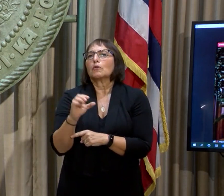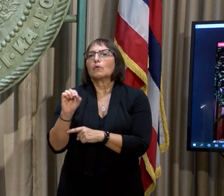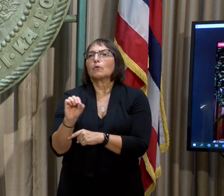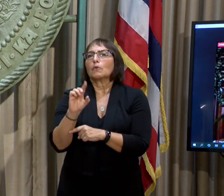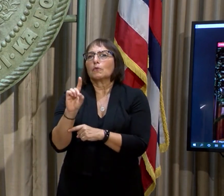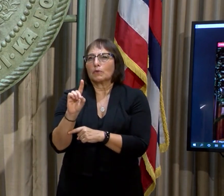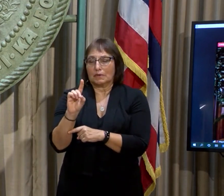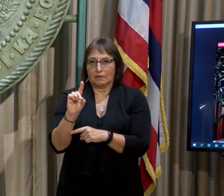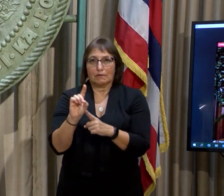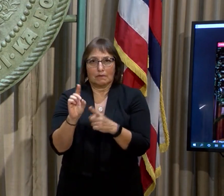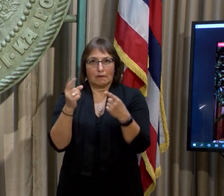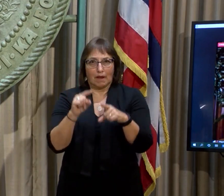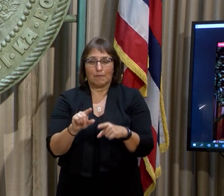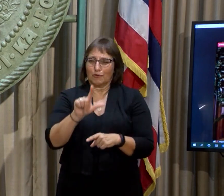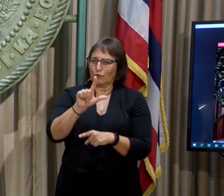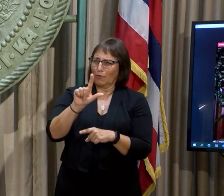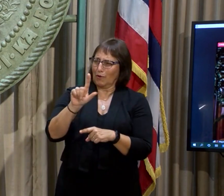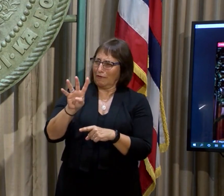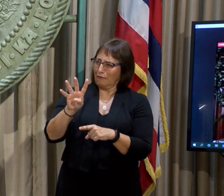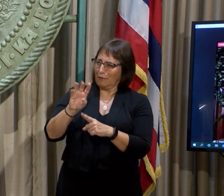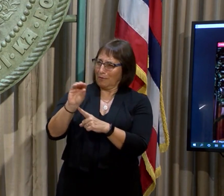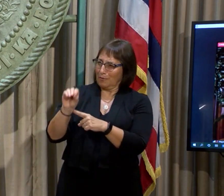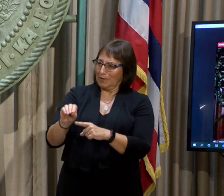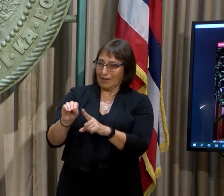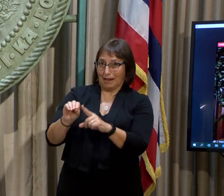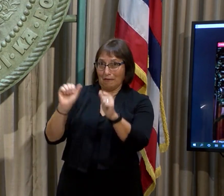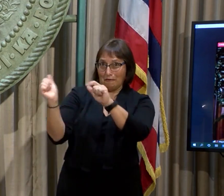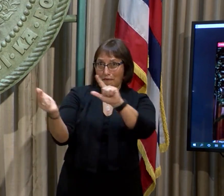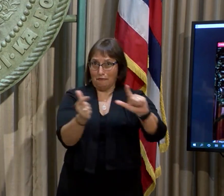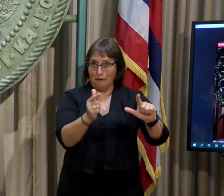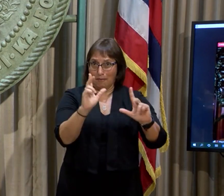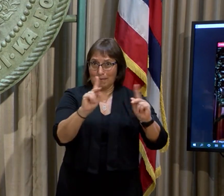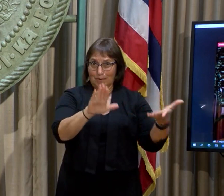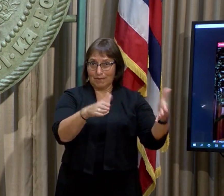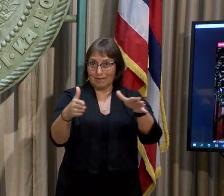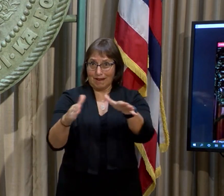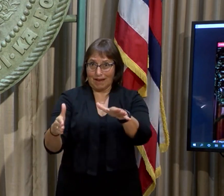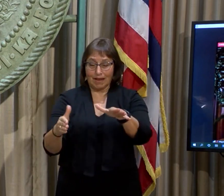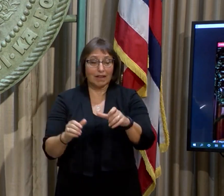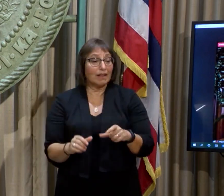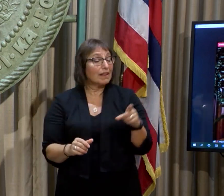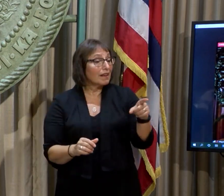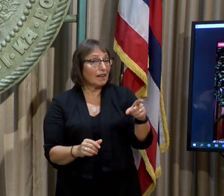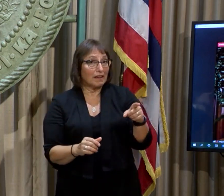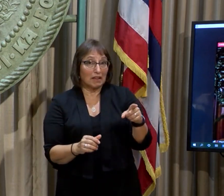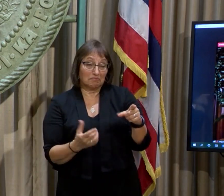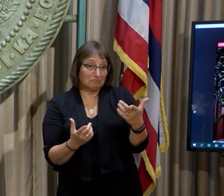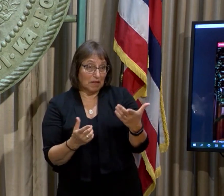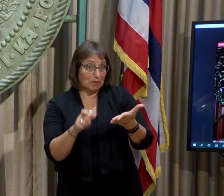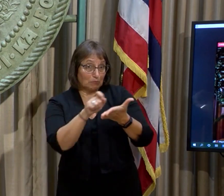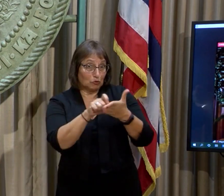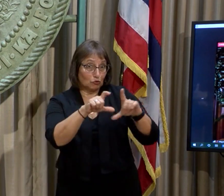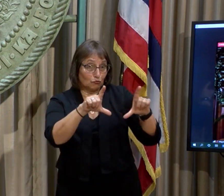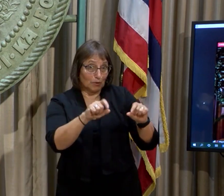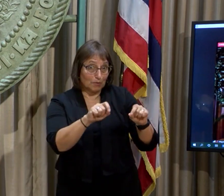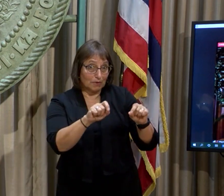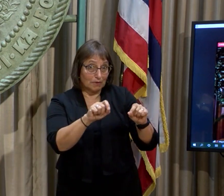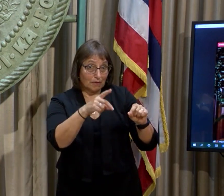of all fatal injuries, which include deaths from prescription opioids,